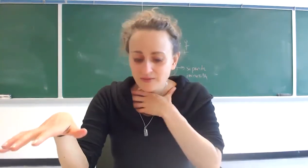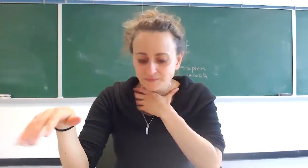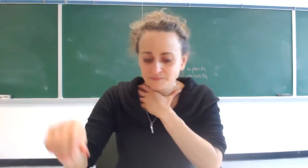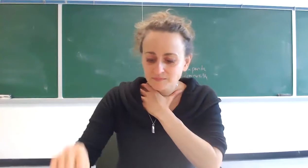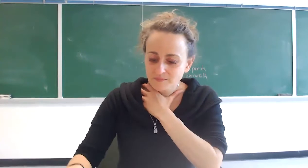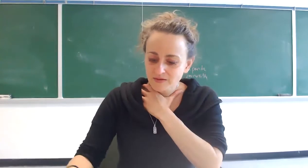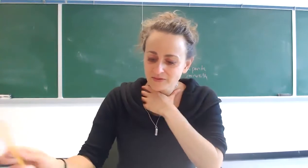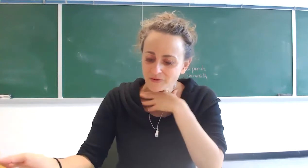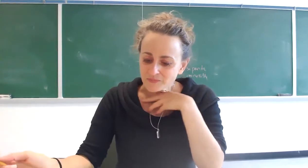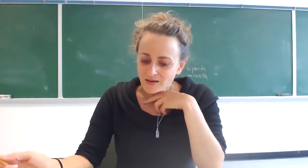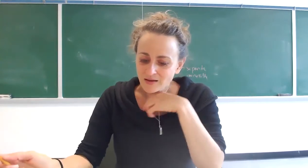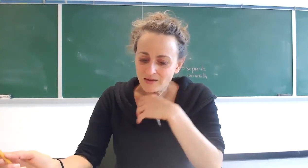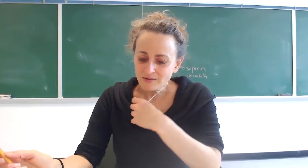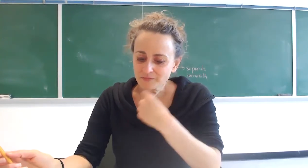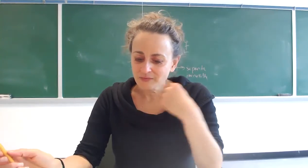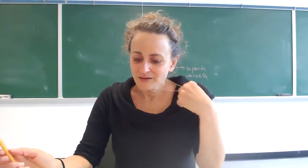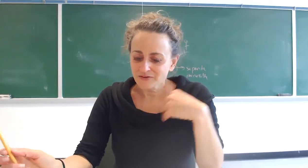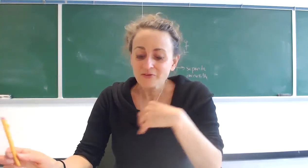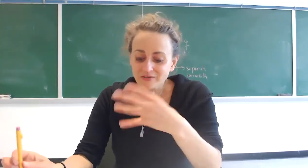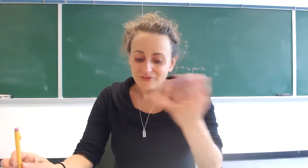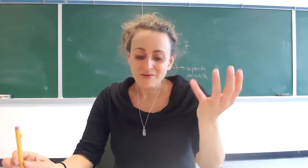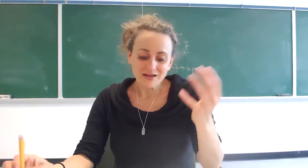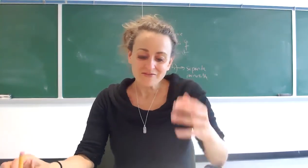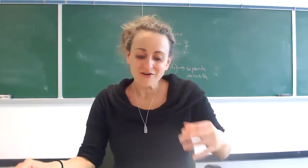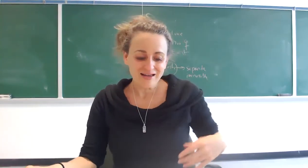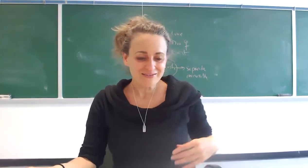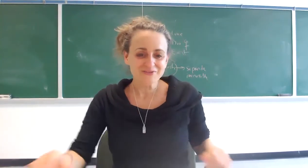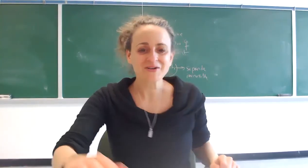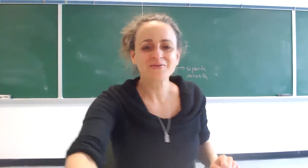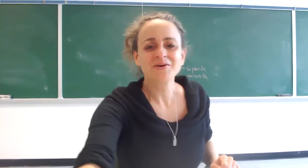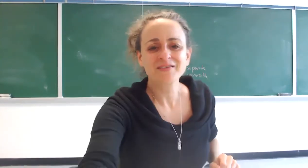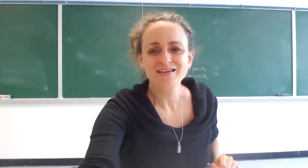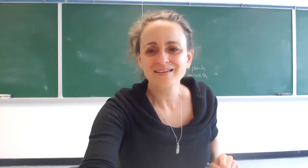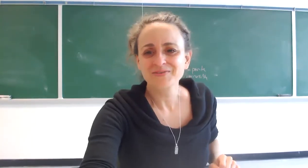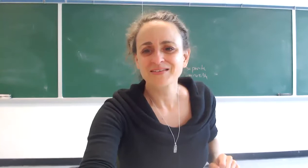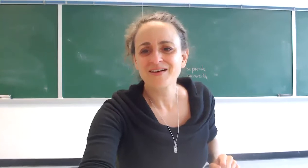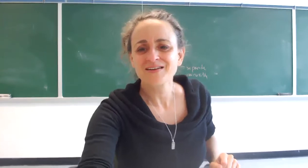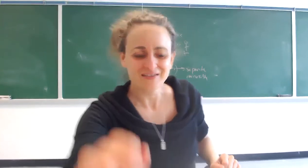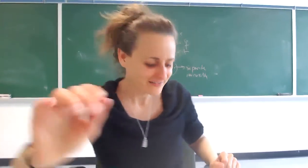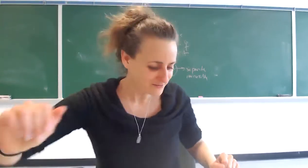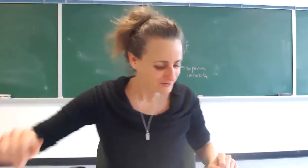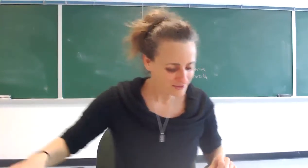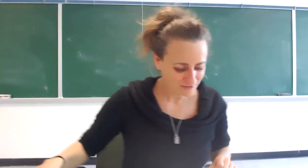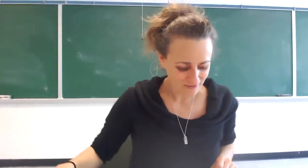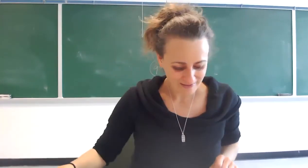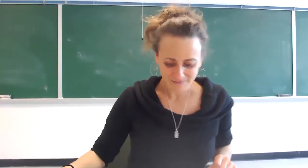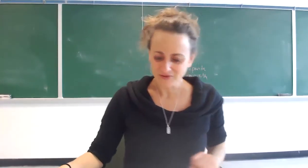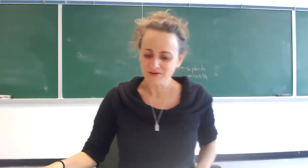so um so okay so now we have our answer right where was god during the holocaust i'm going way too fast i'm sorry